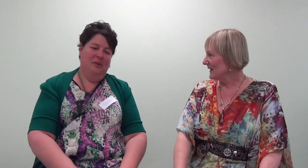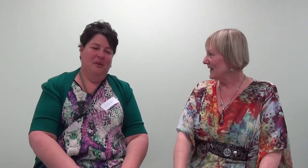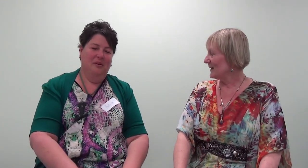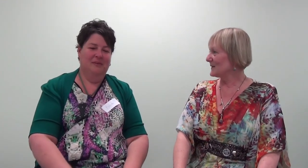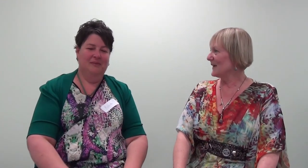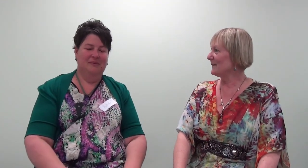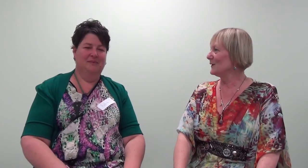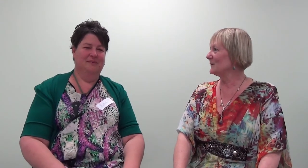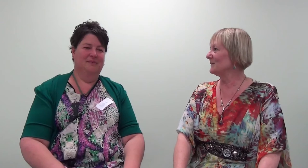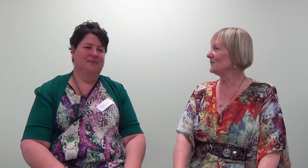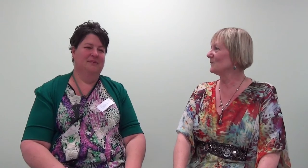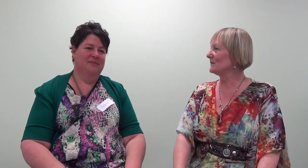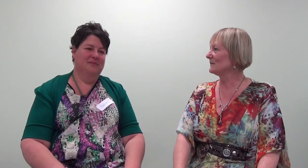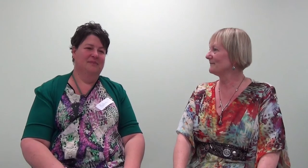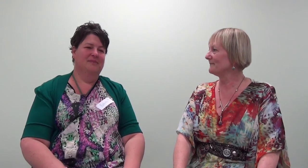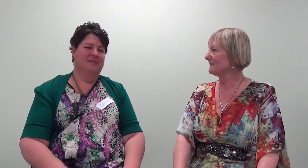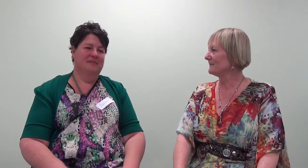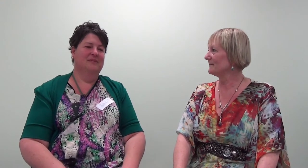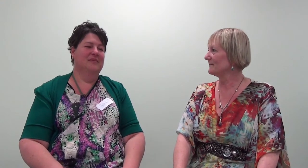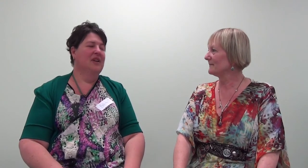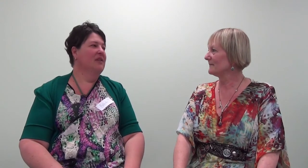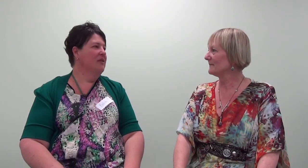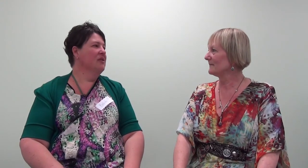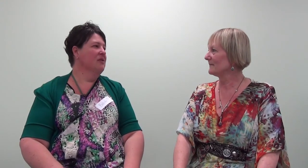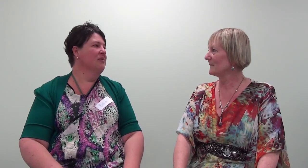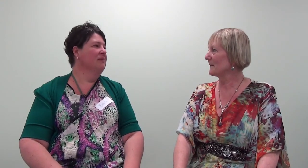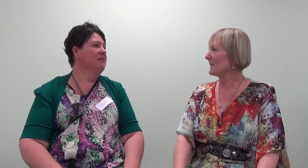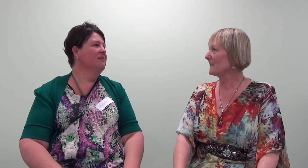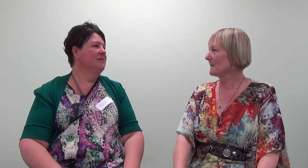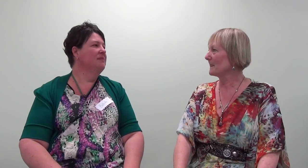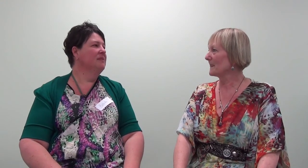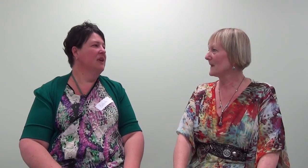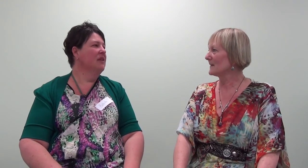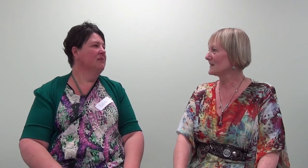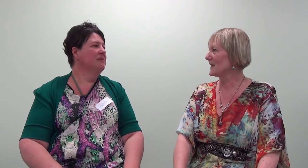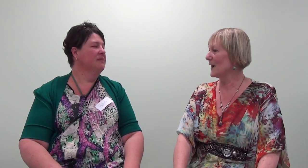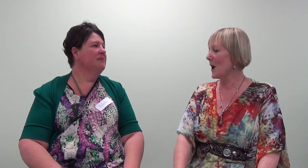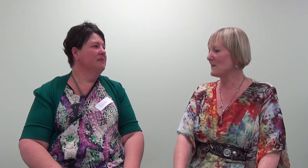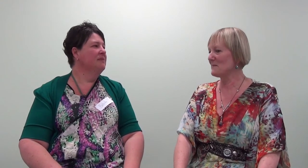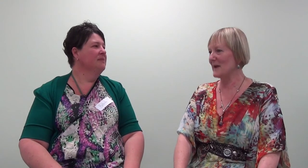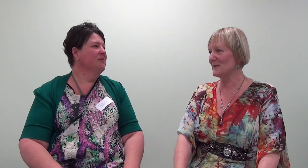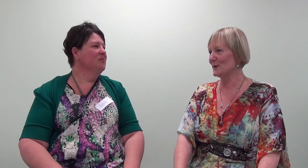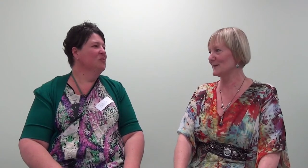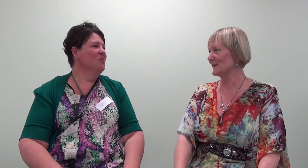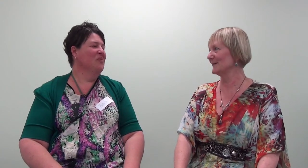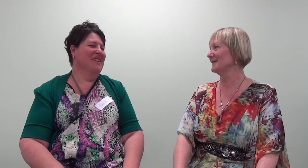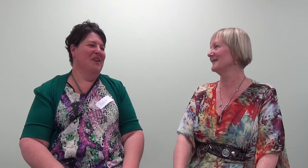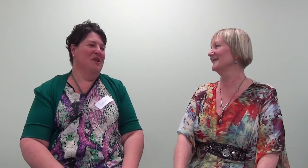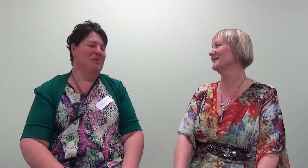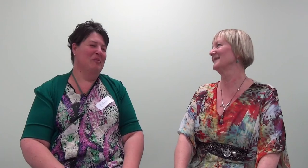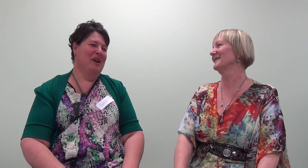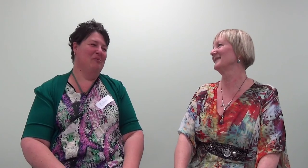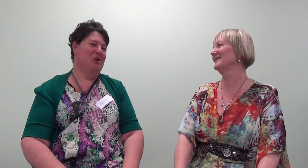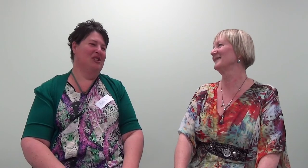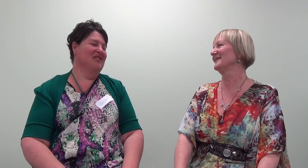How does that feel? Yeah, it feels good. Say, I'm a bad person. I'm a bad person.